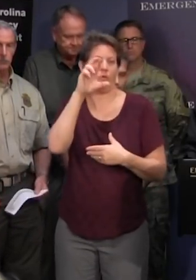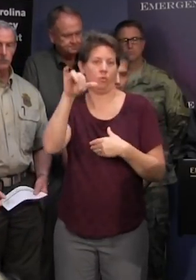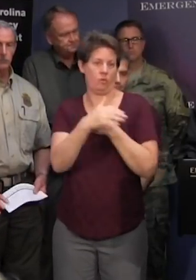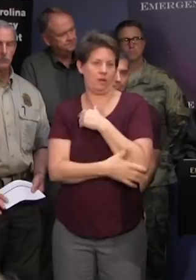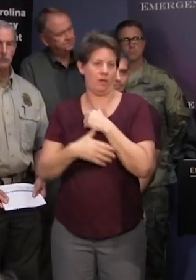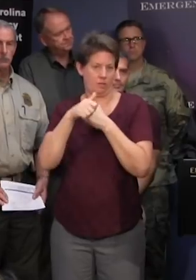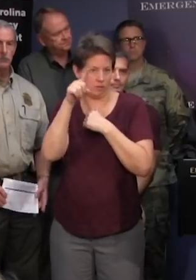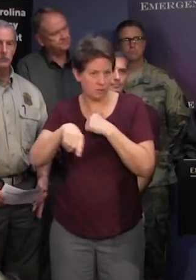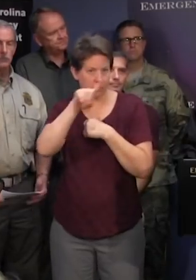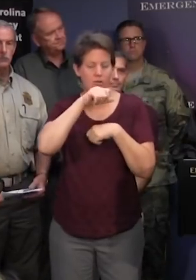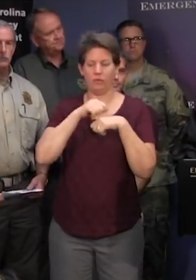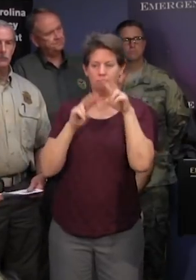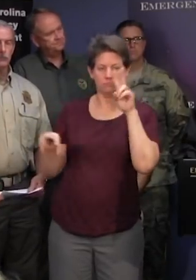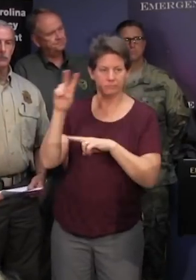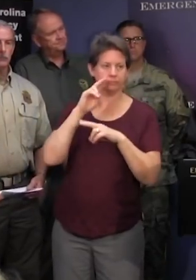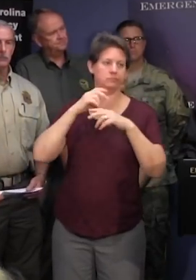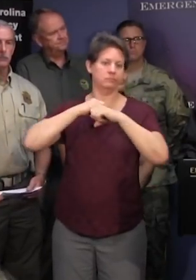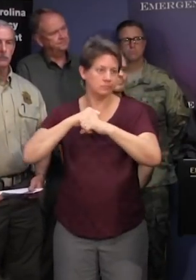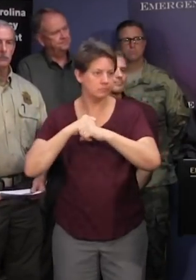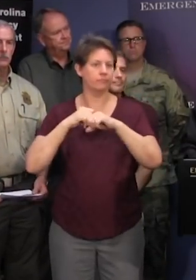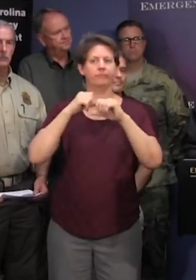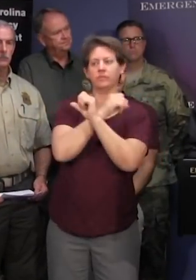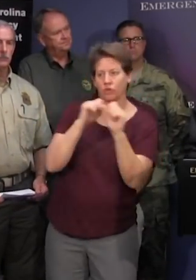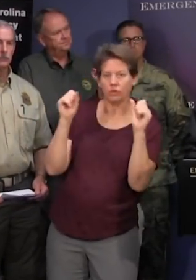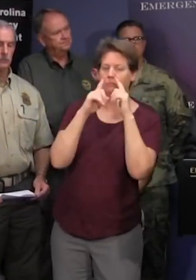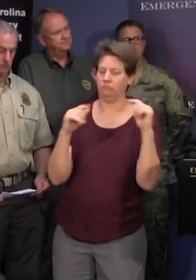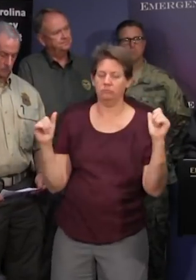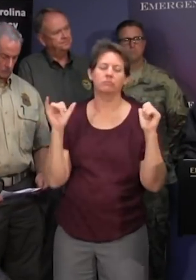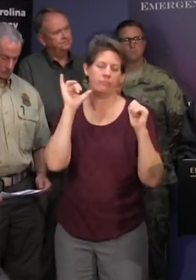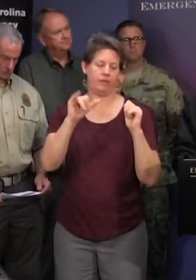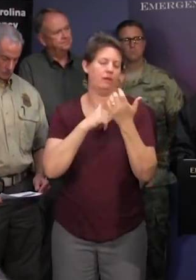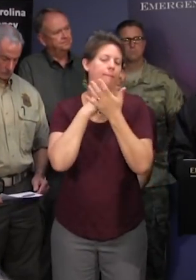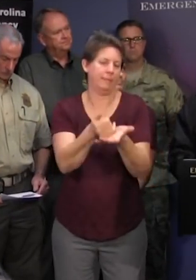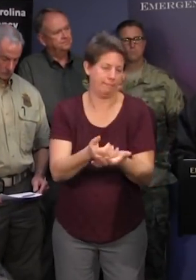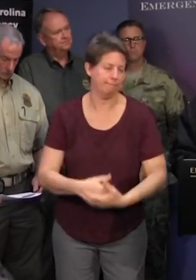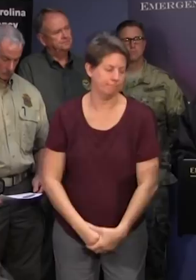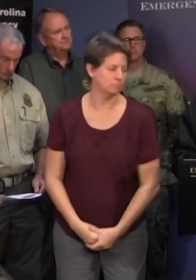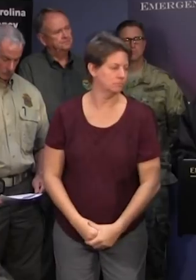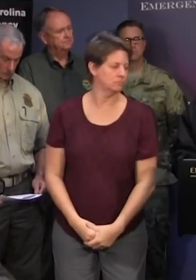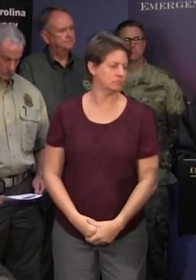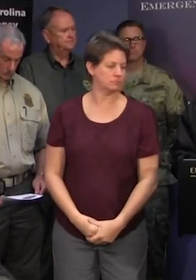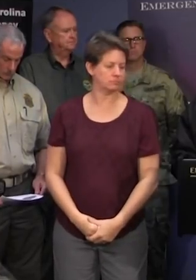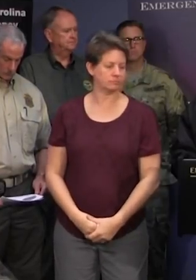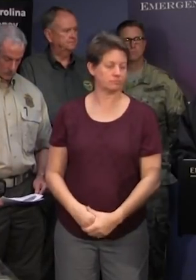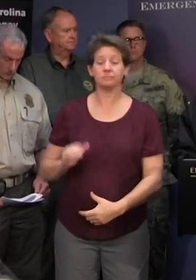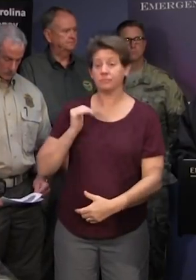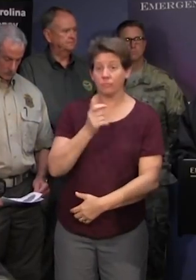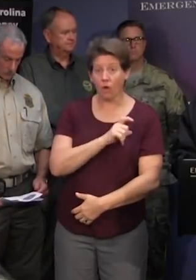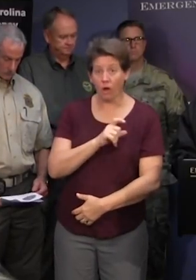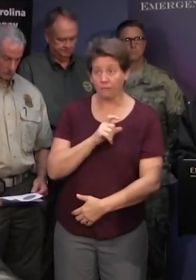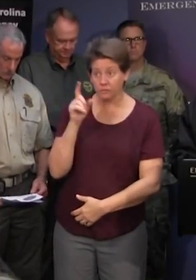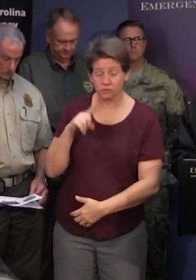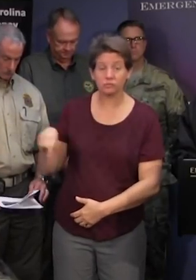with line patrol and law enforcement and security missions uh our troopers and officers are out